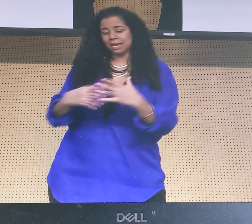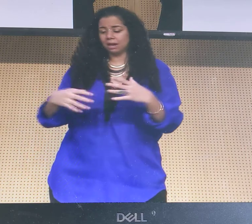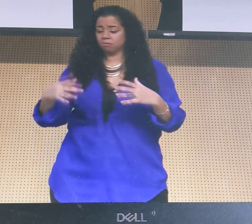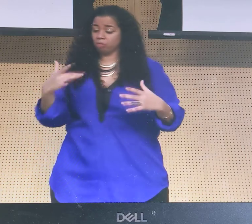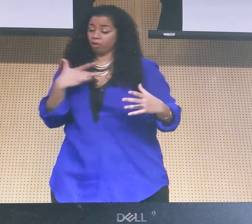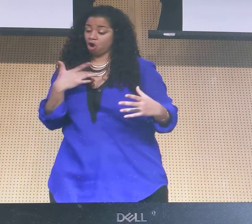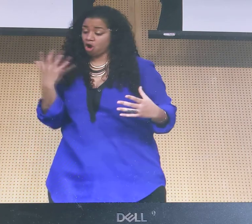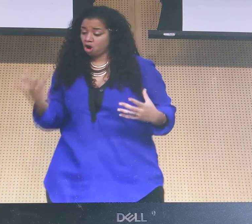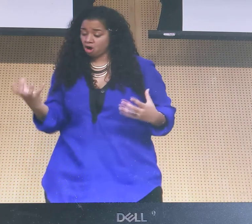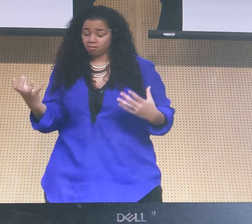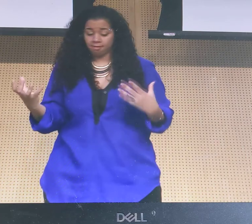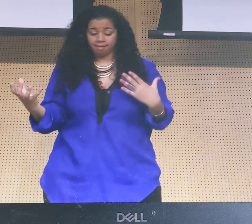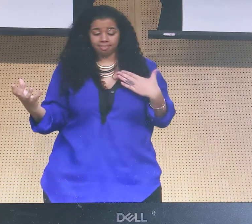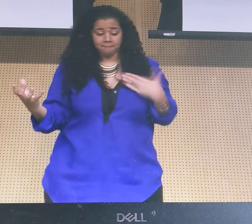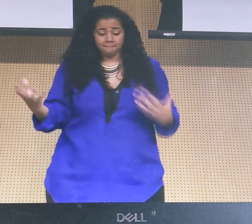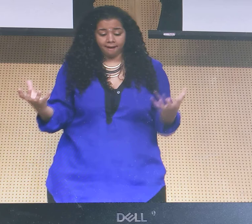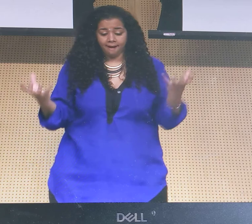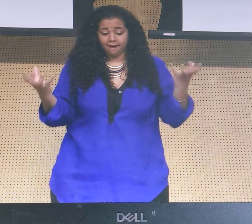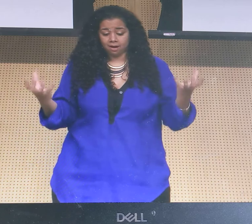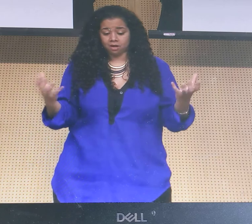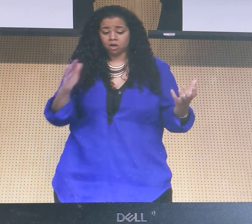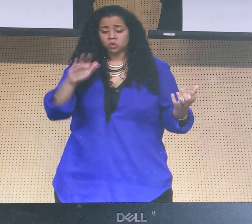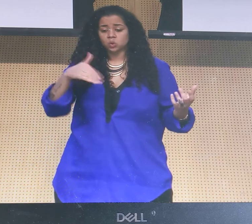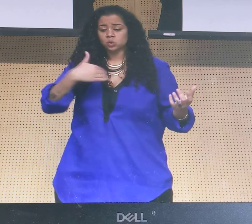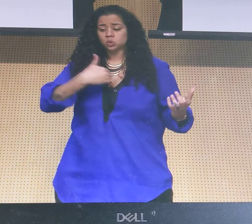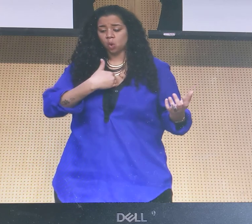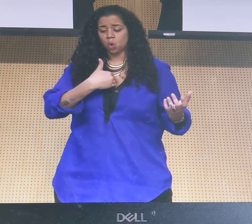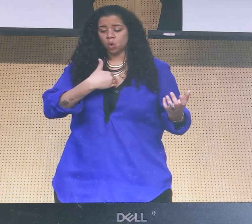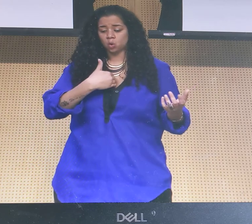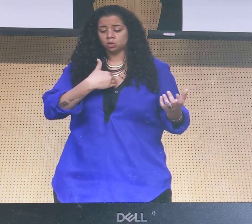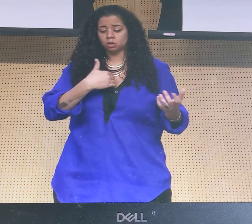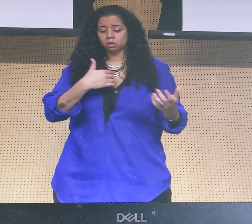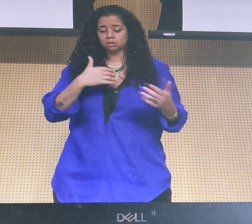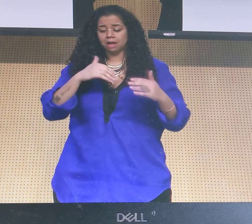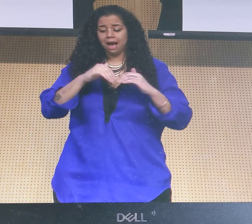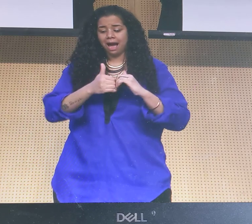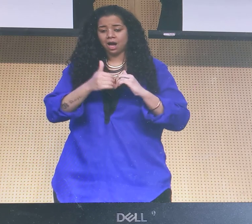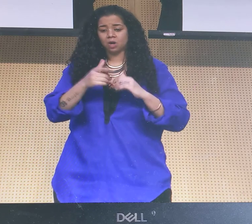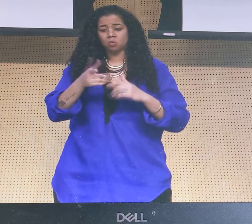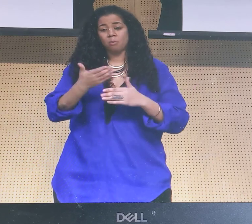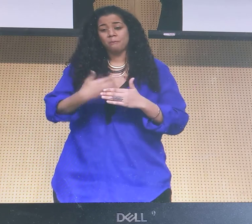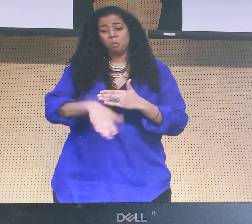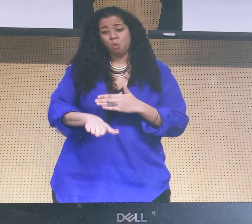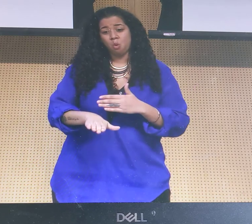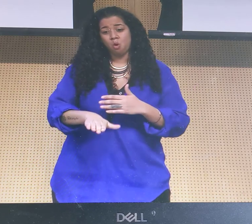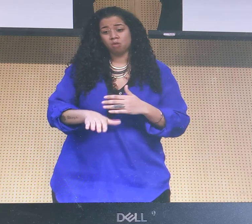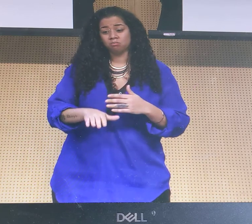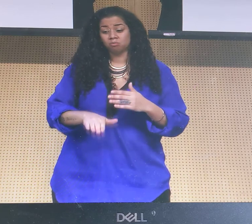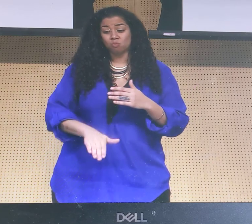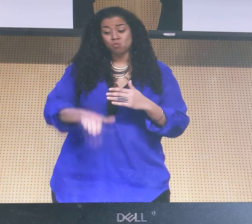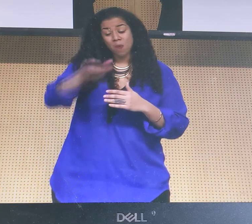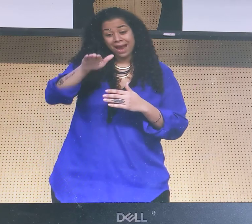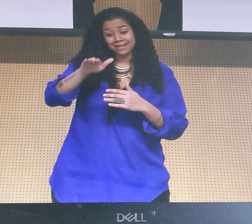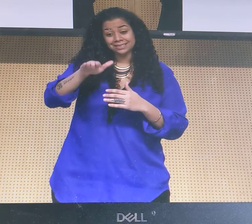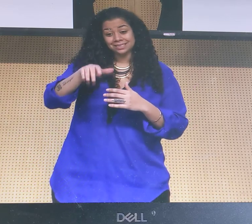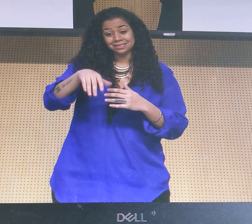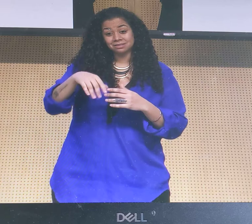have the heart on the inside. And somewhere in between the two is our soul. How